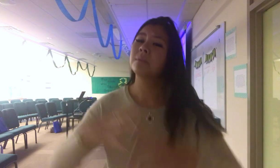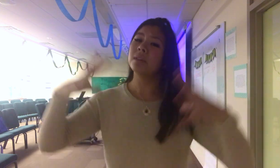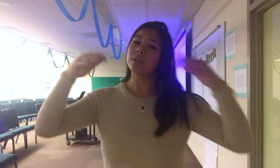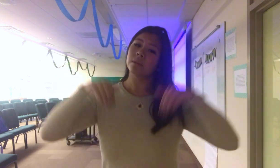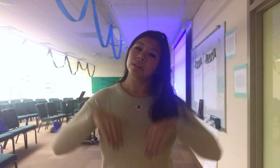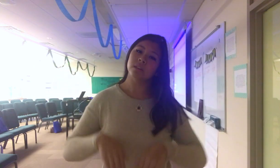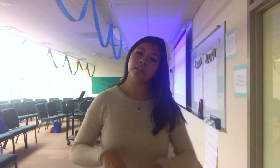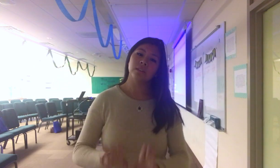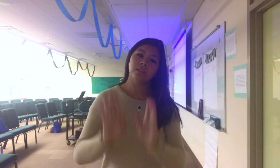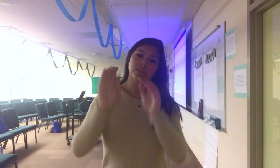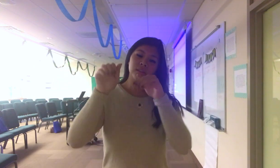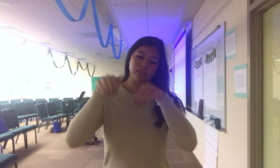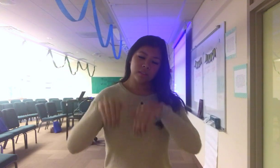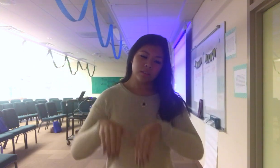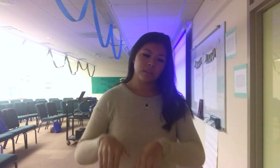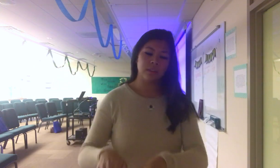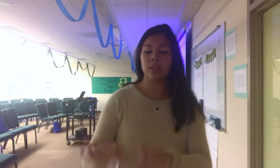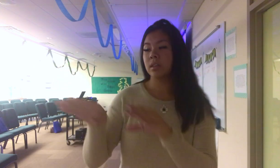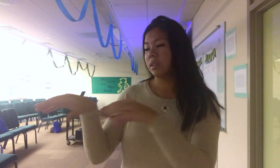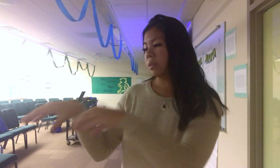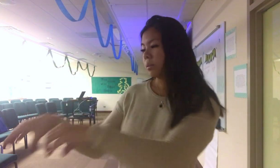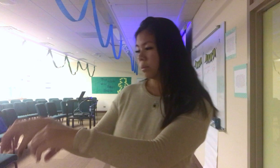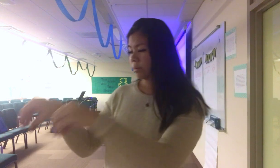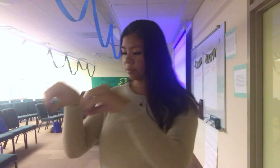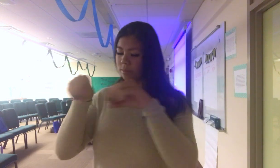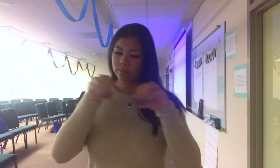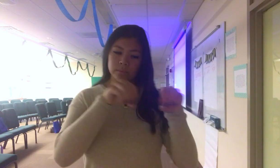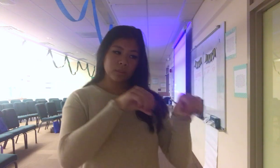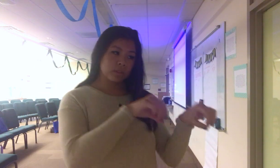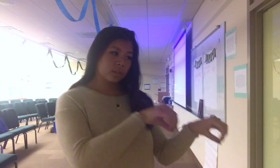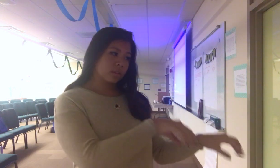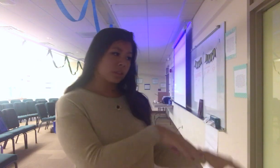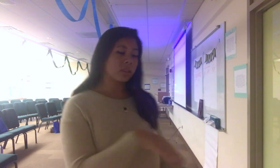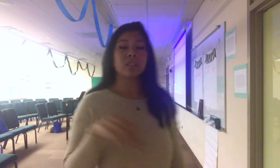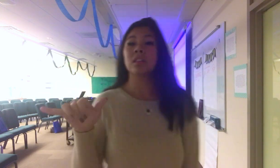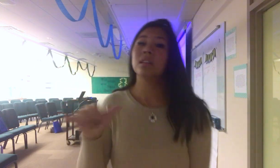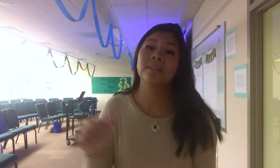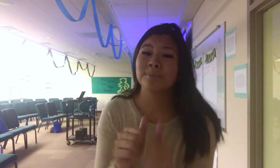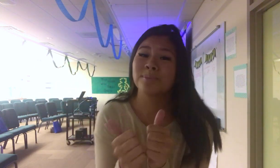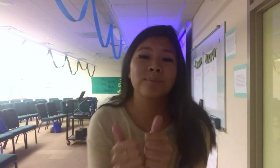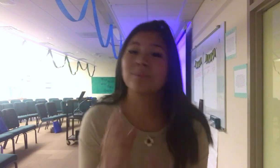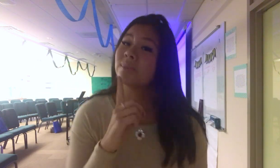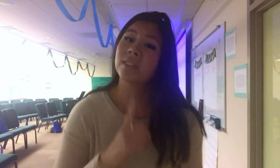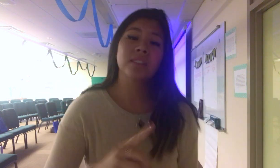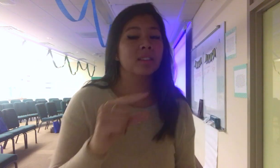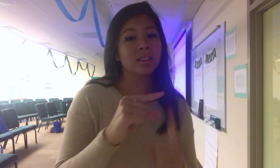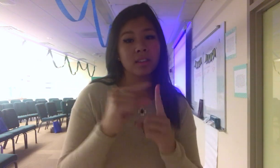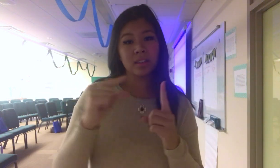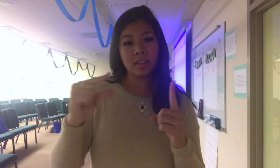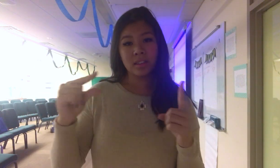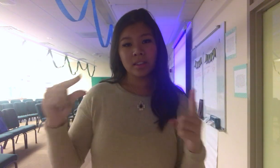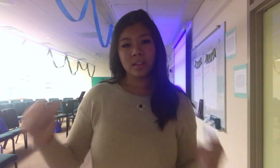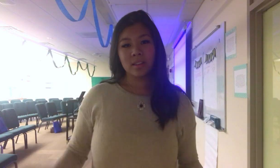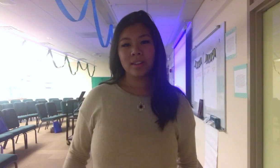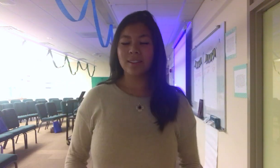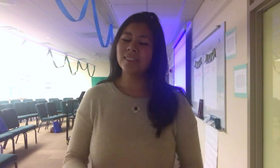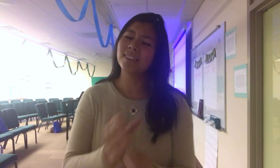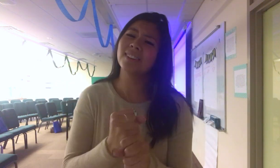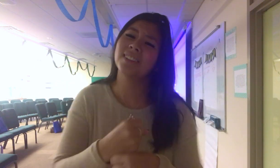big waves Into motion Like how a single word Can make a